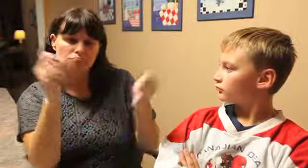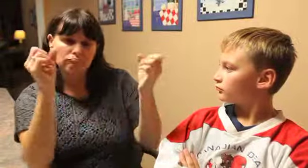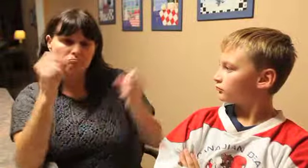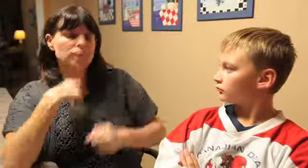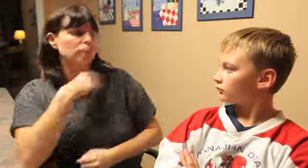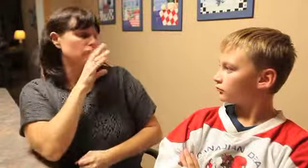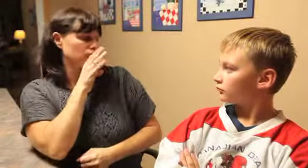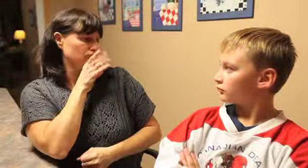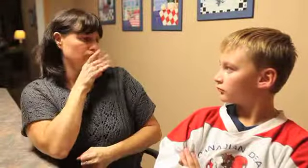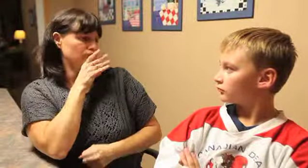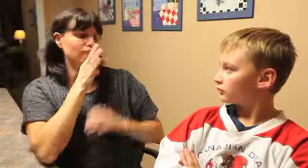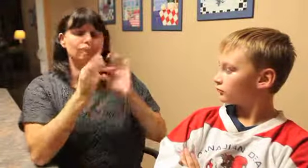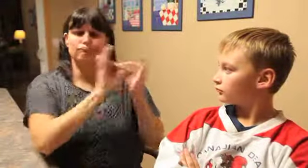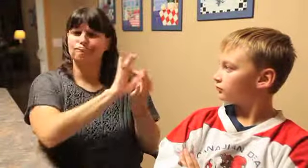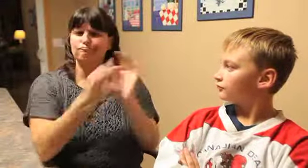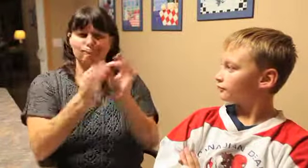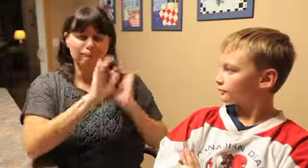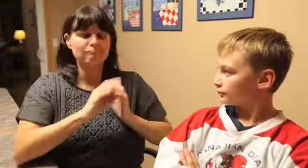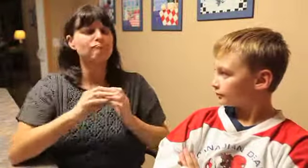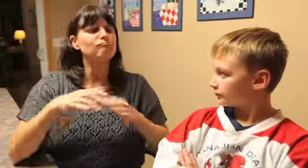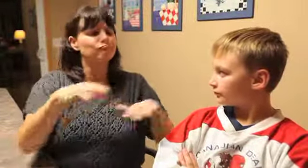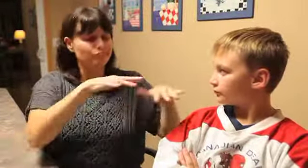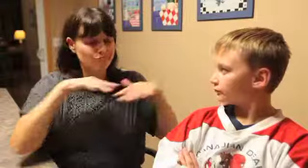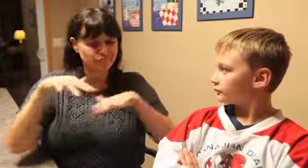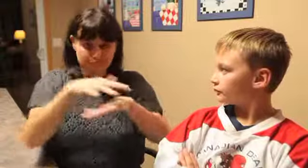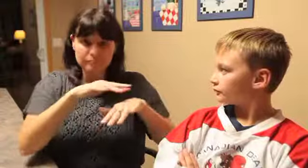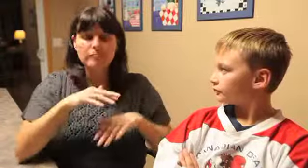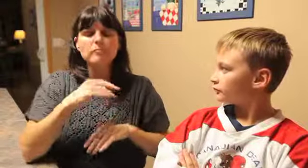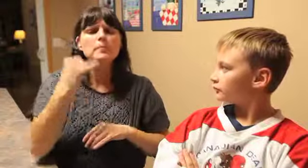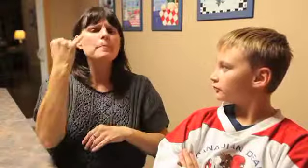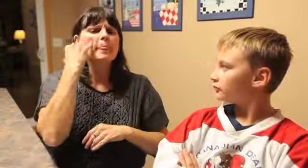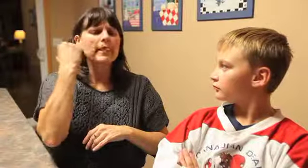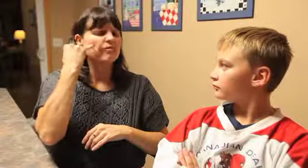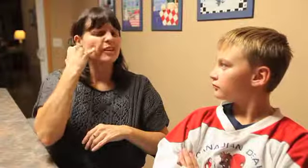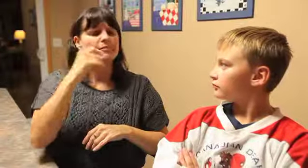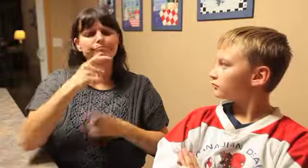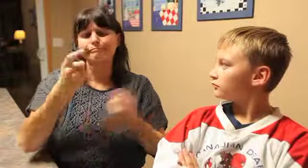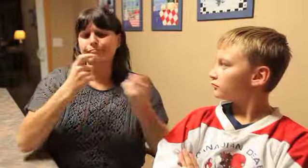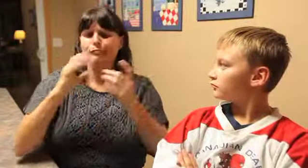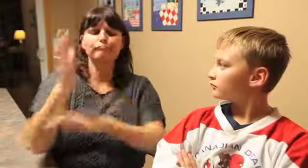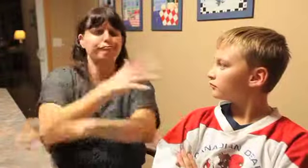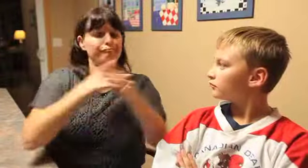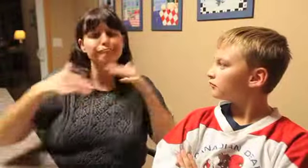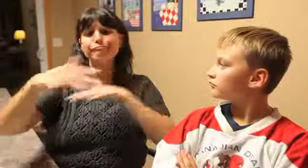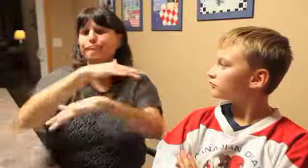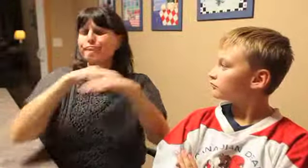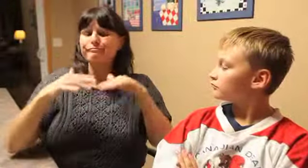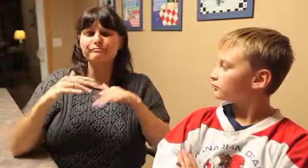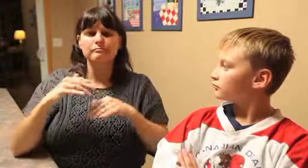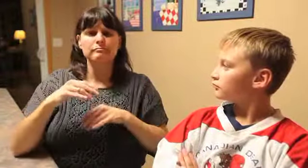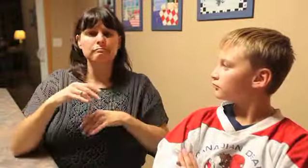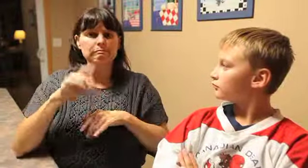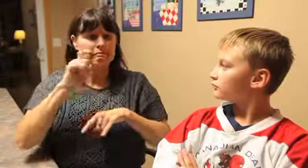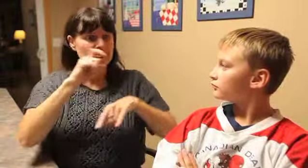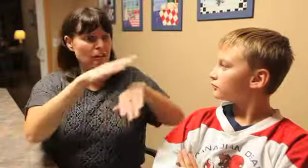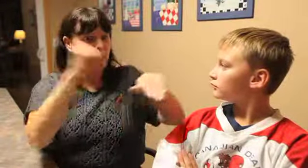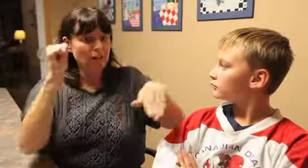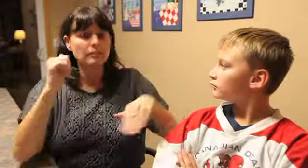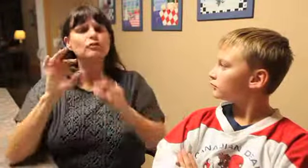was to have a question then he would sign it and the interpreter would voice that question to the coach the team would be skating around doing their